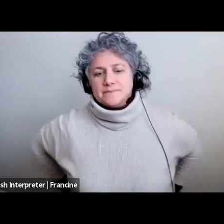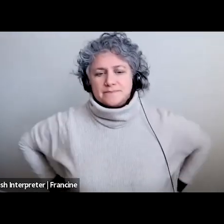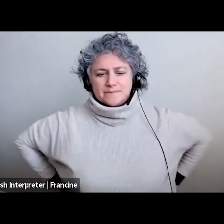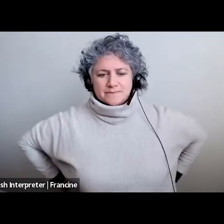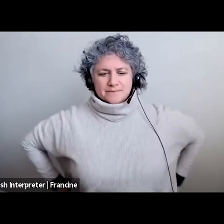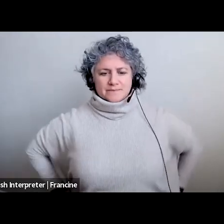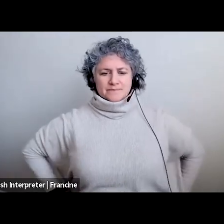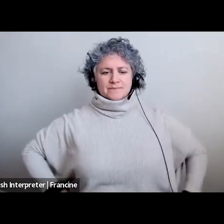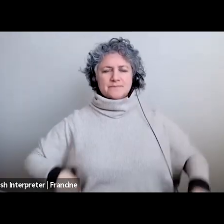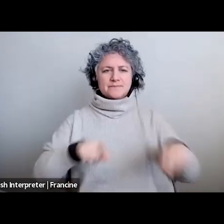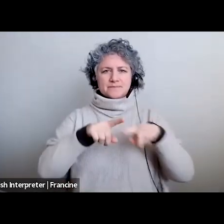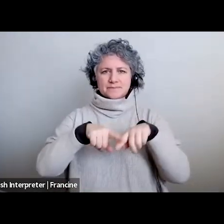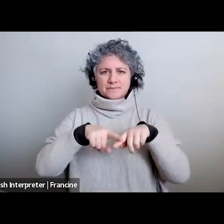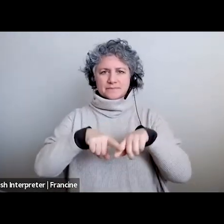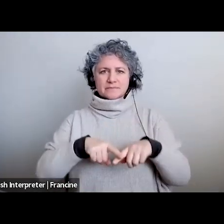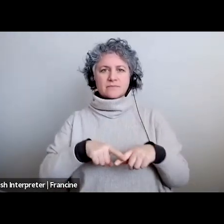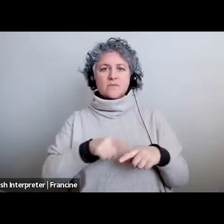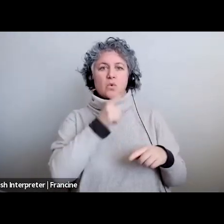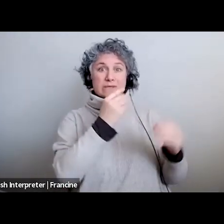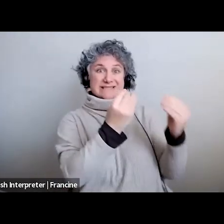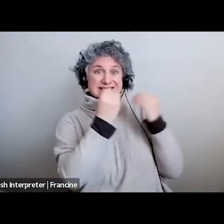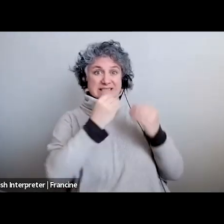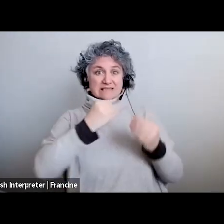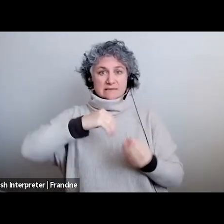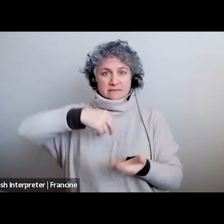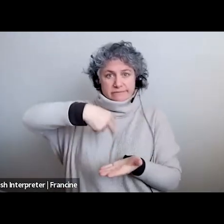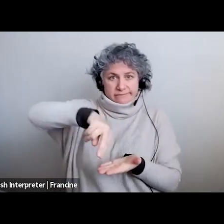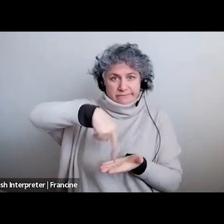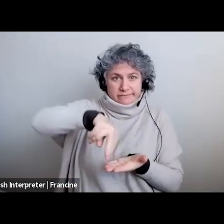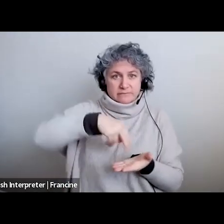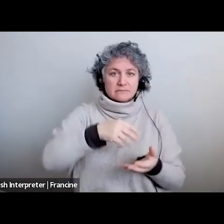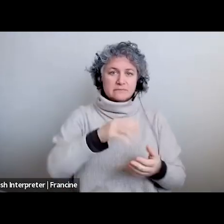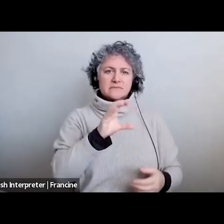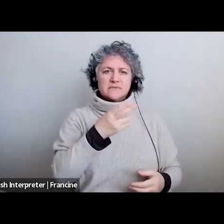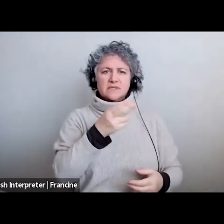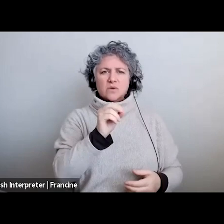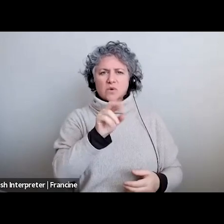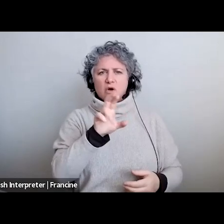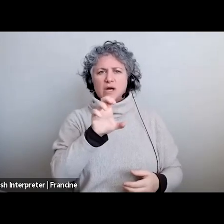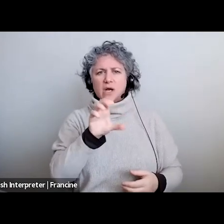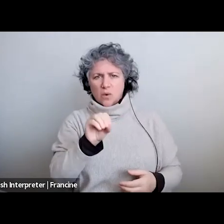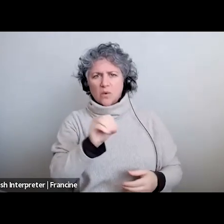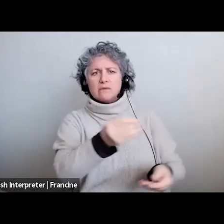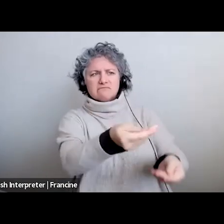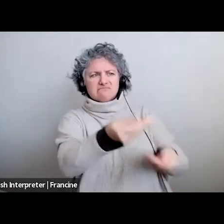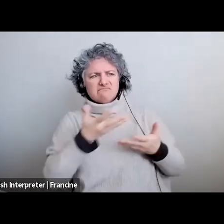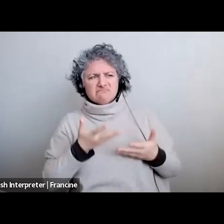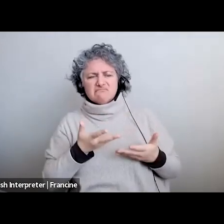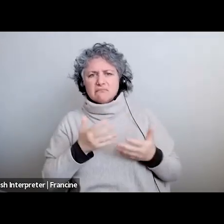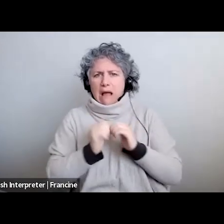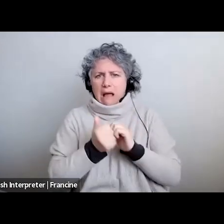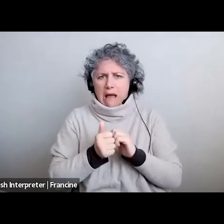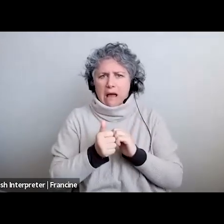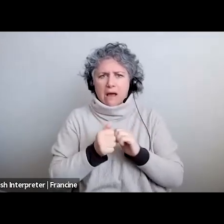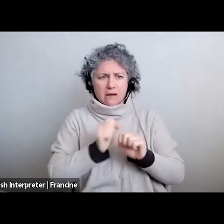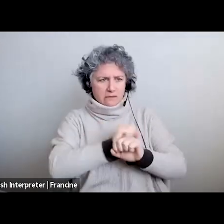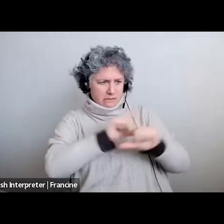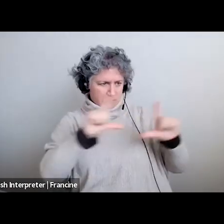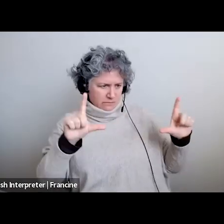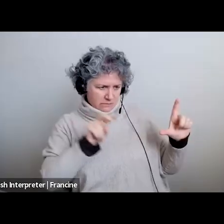the choreographer should be providing a tape she she or he should be or they should be providing a tape